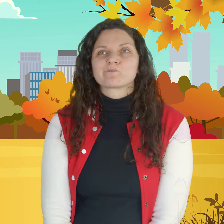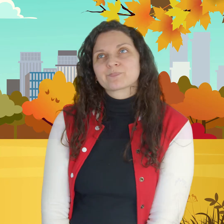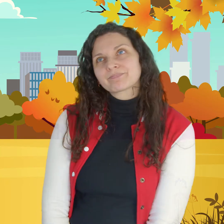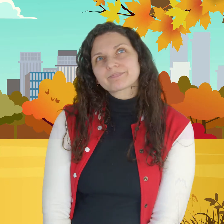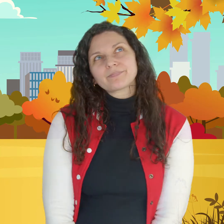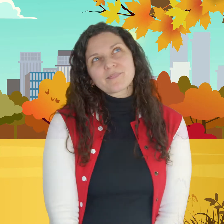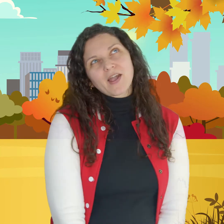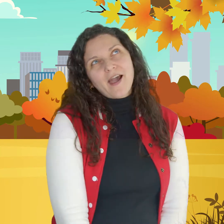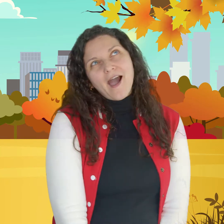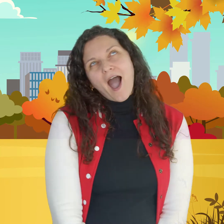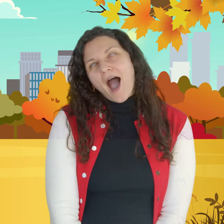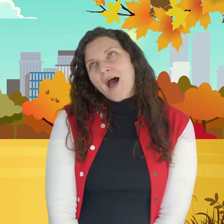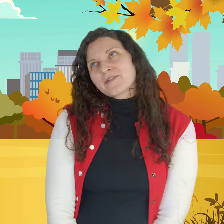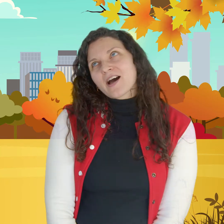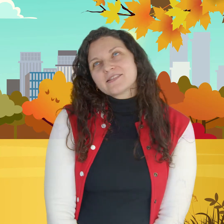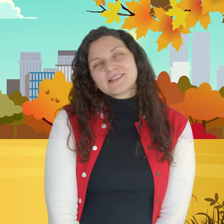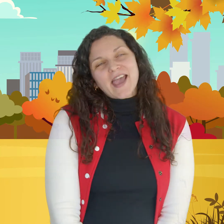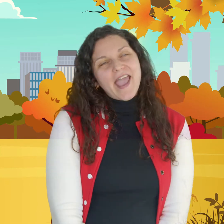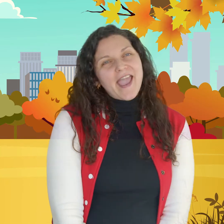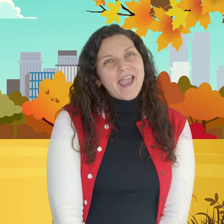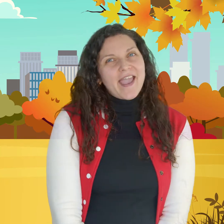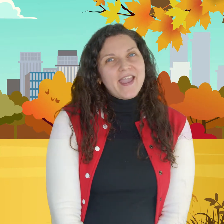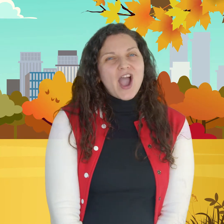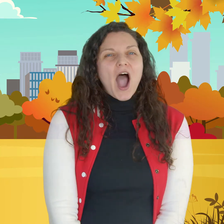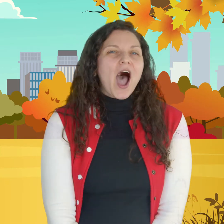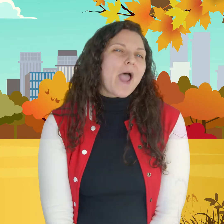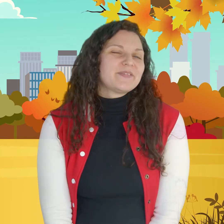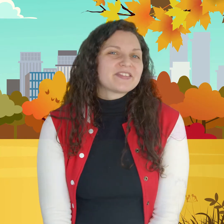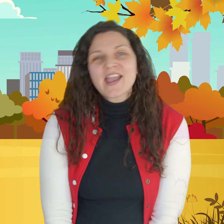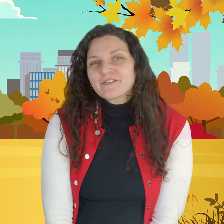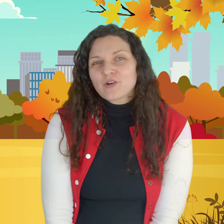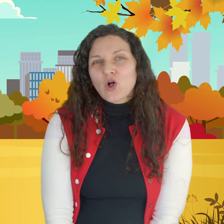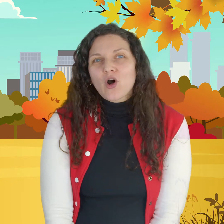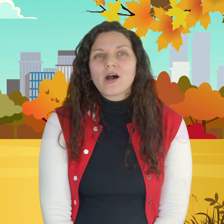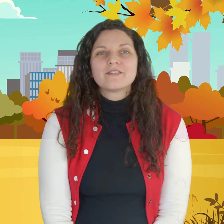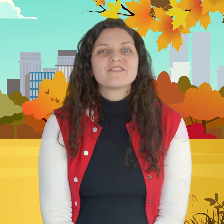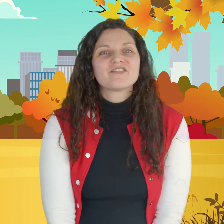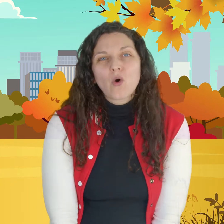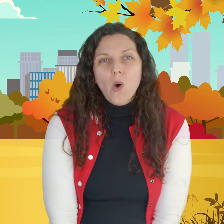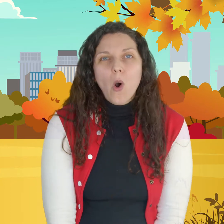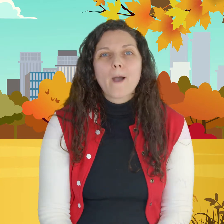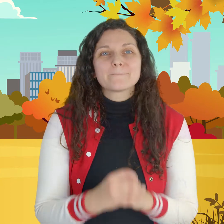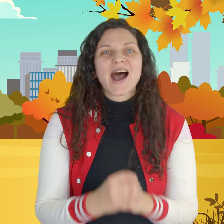I'm gonna say I'm thankful for my